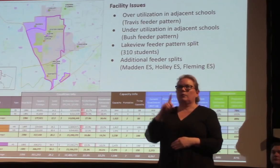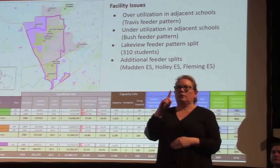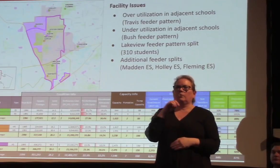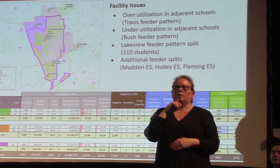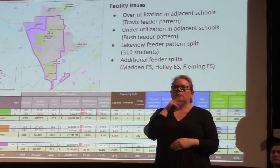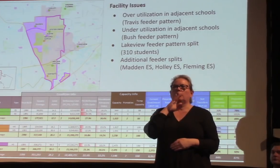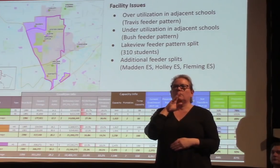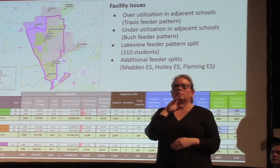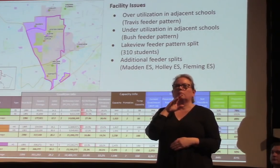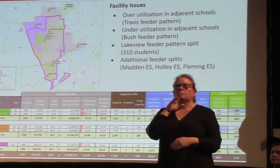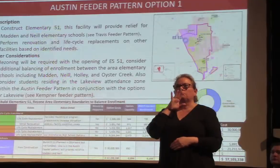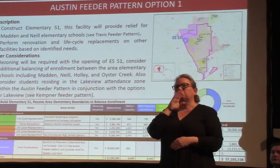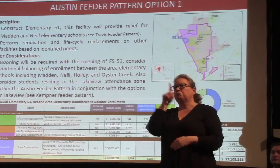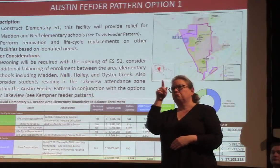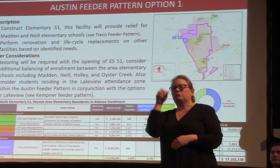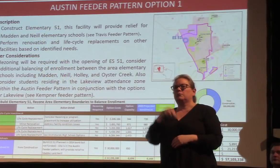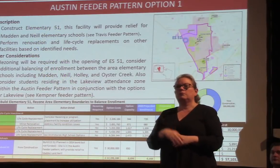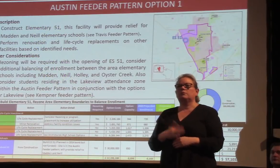Okay.